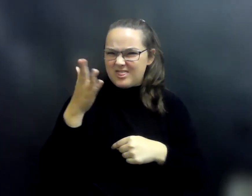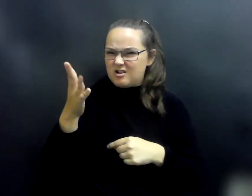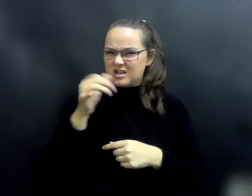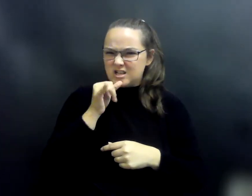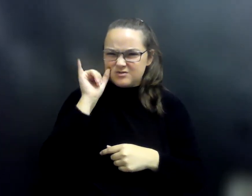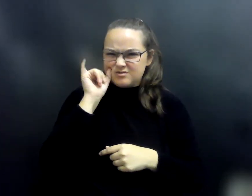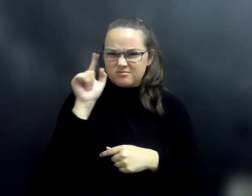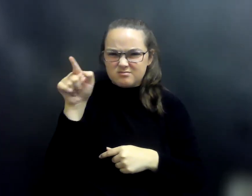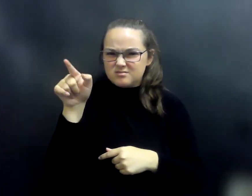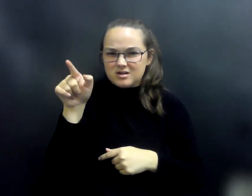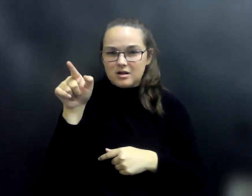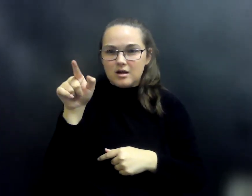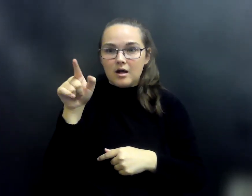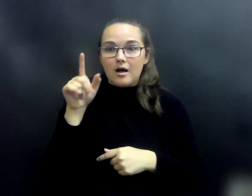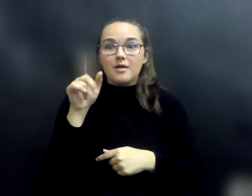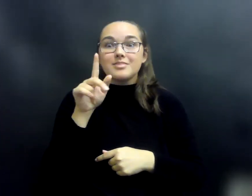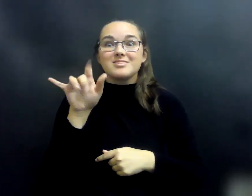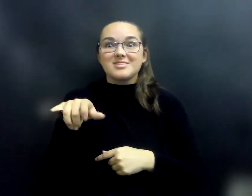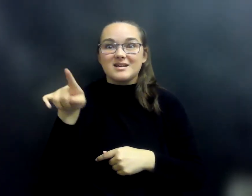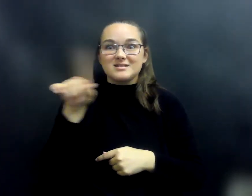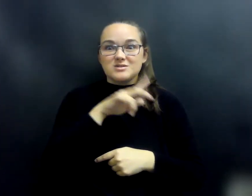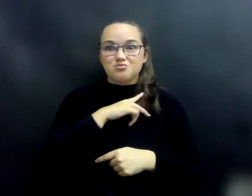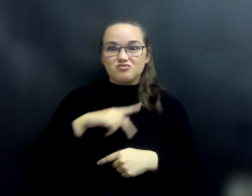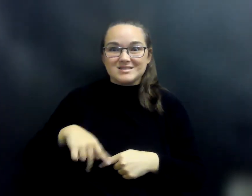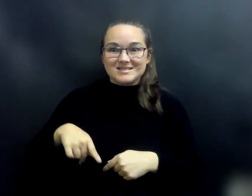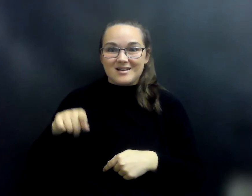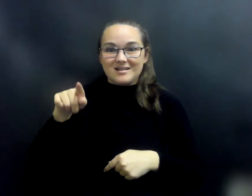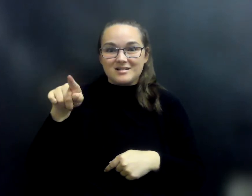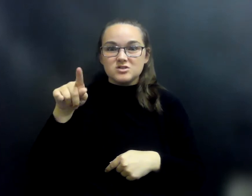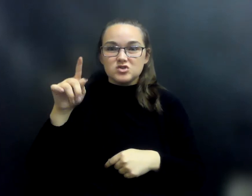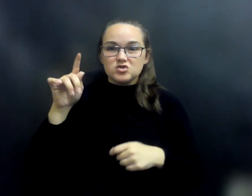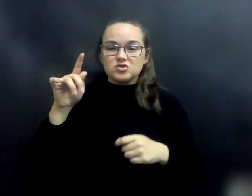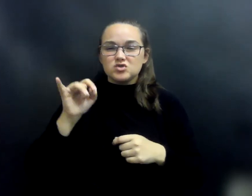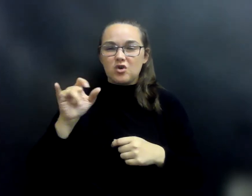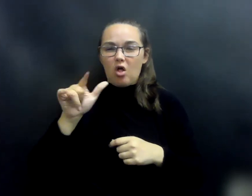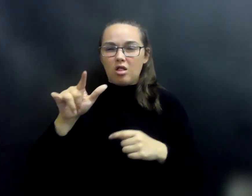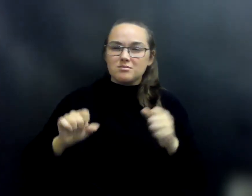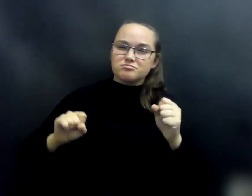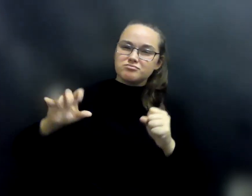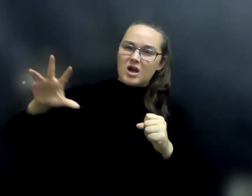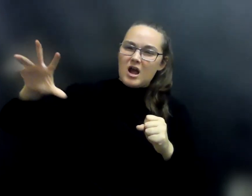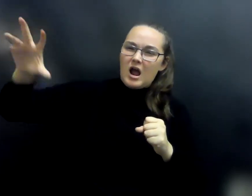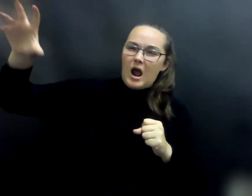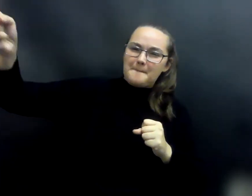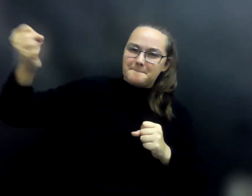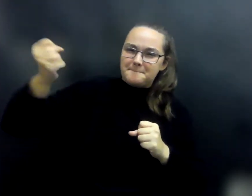It must be the princess, he cried. Tall stretched himself out the window and grabbed the acorn.